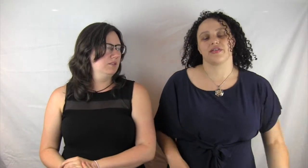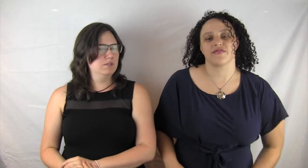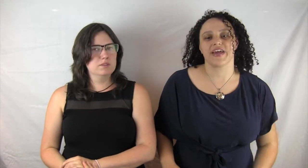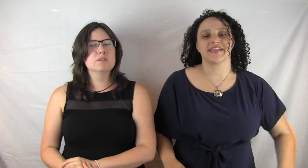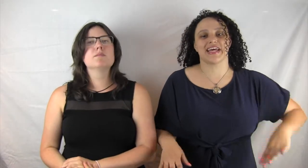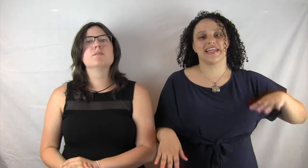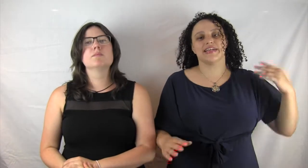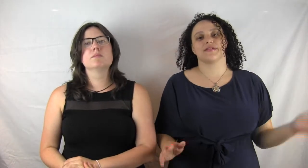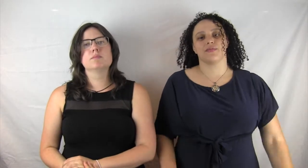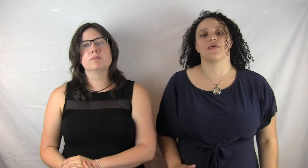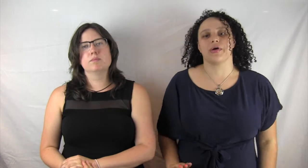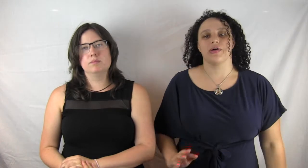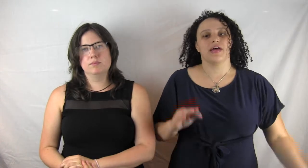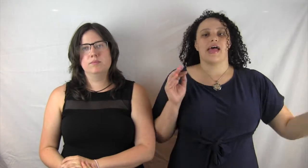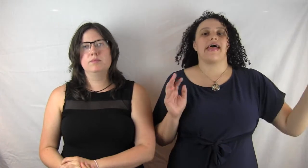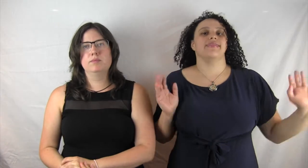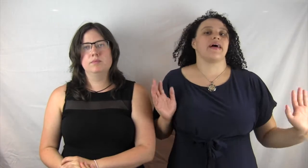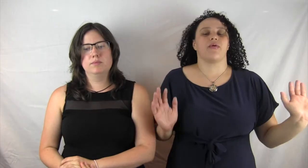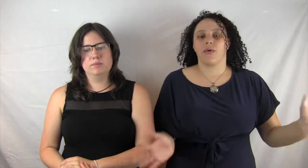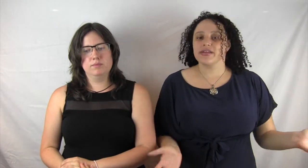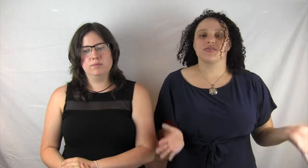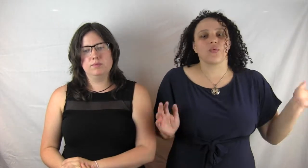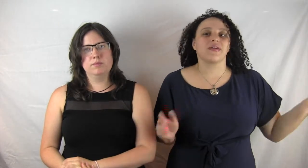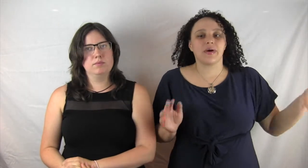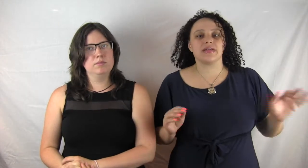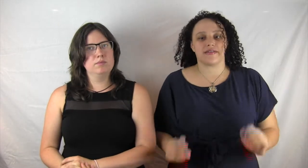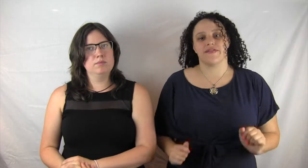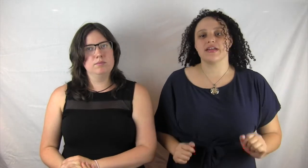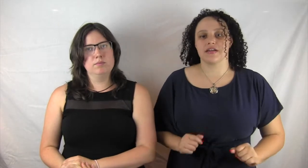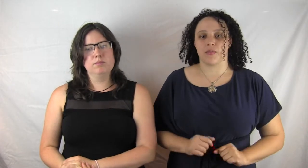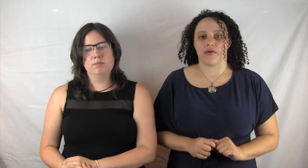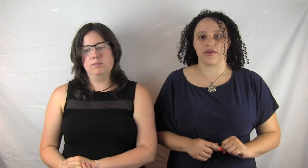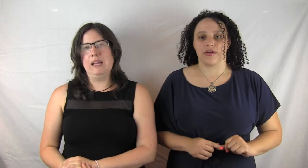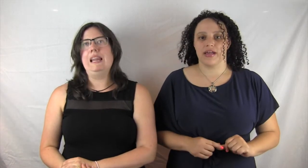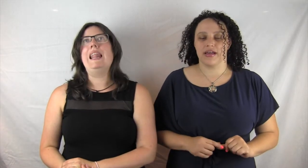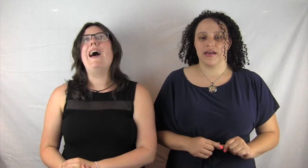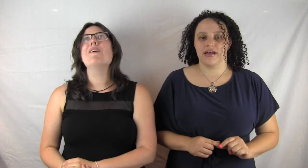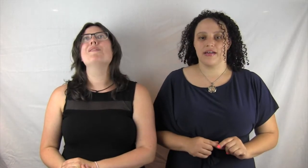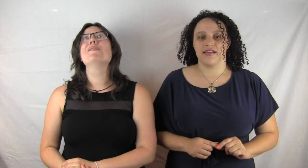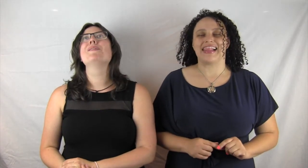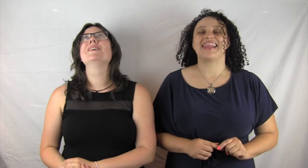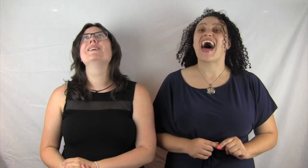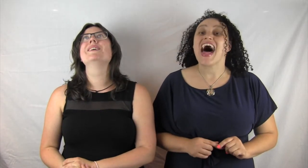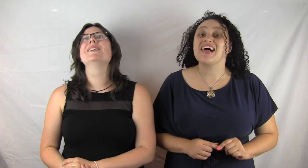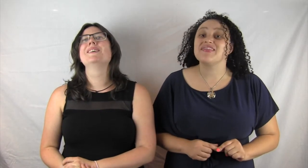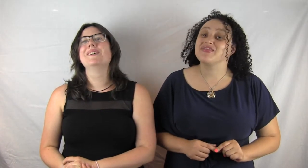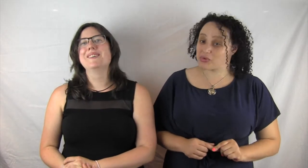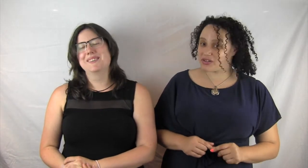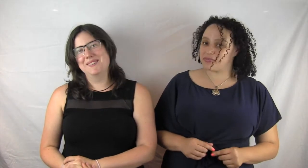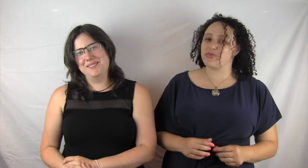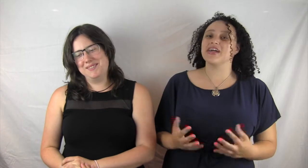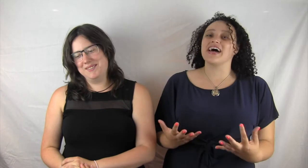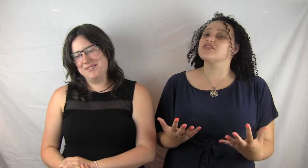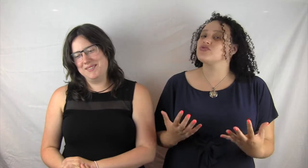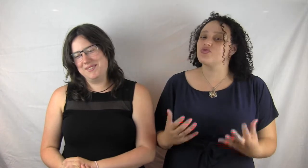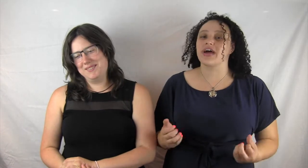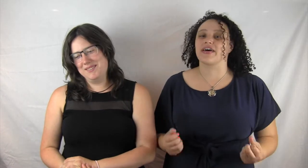all the fates and he is immortal. And now what is the one way to defeat an immortal? Love. Love will bring us together.